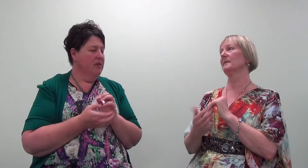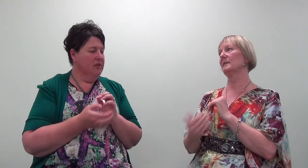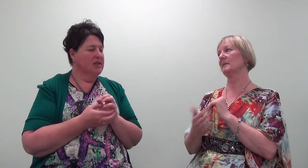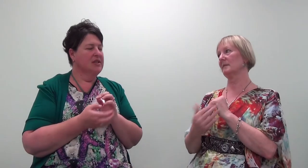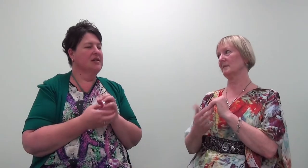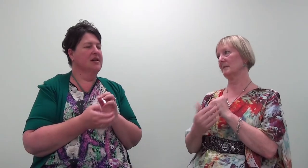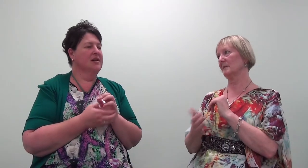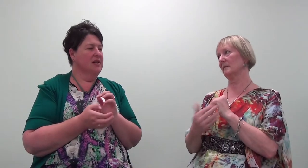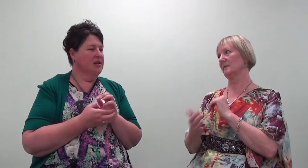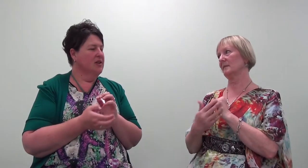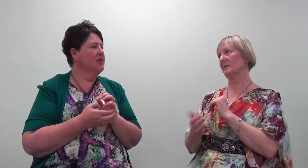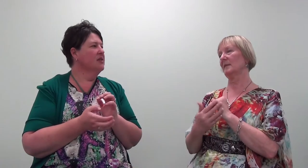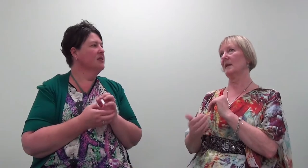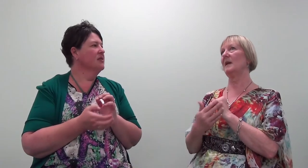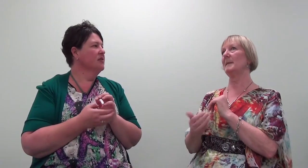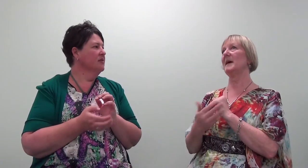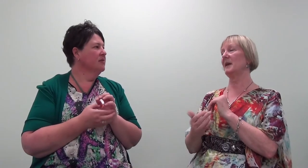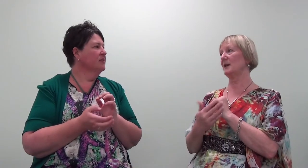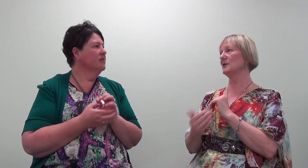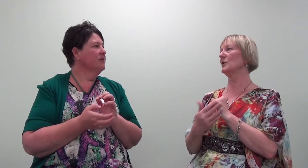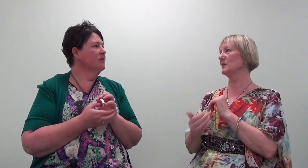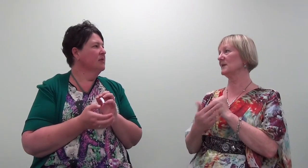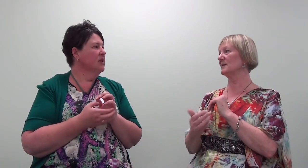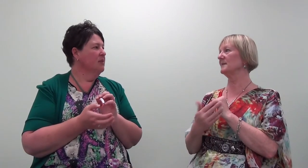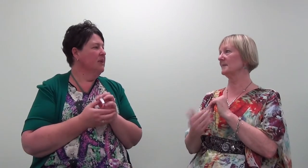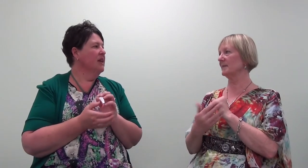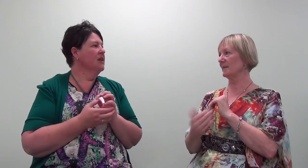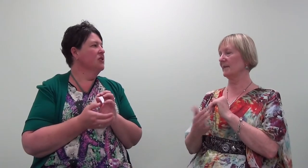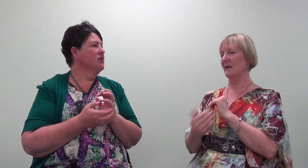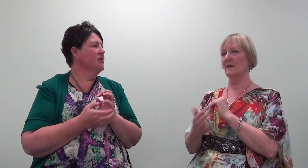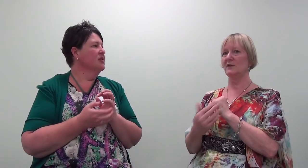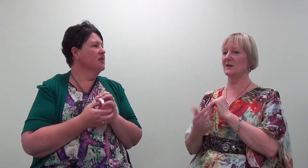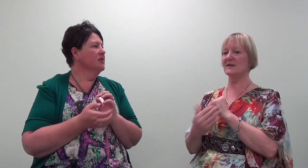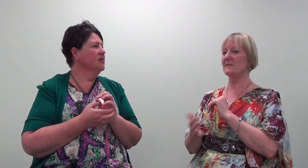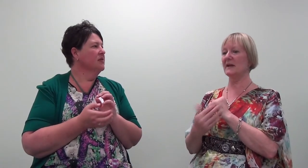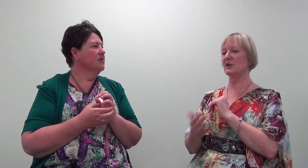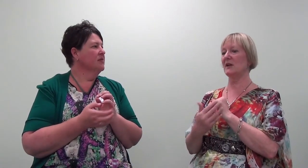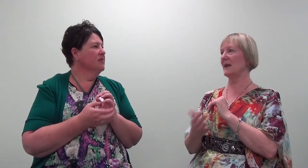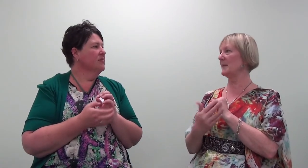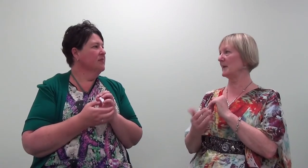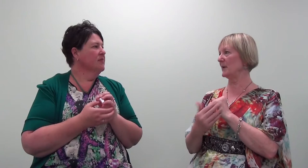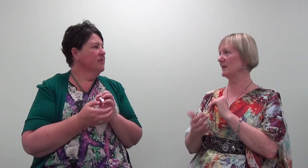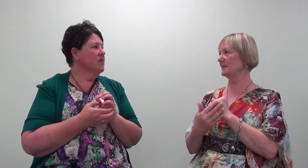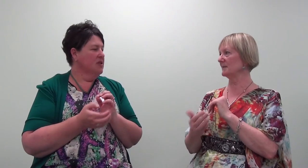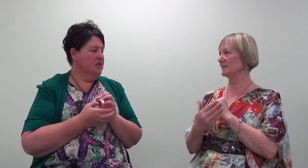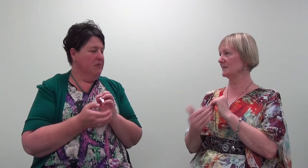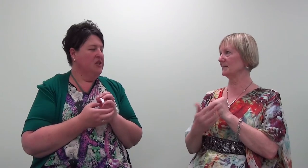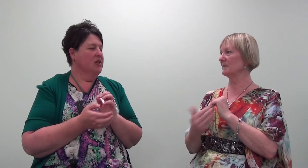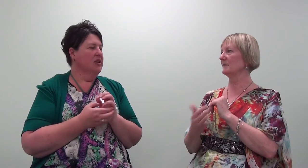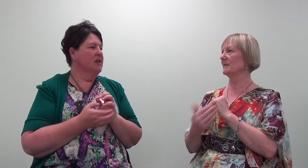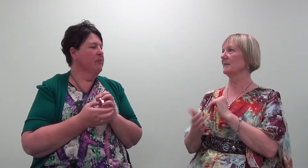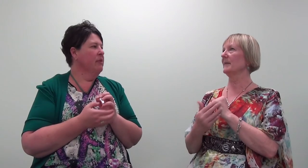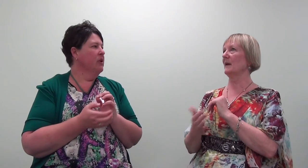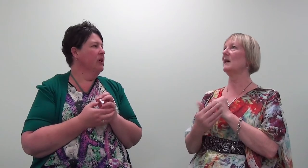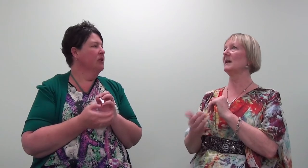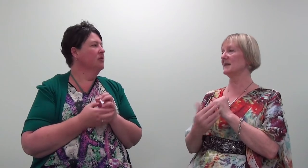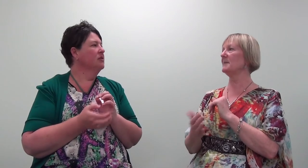though I've got 6 out of 10 tightness. In my neck and shoulders. In my neck and shoulders. shoulders. Just imagining that memory. Just imagining that memory. I accept